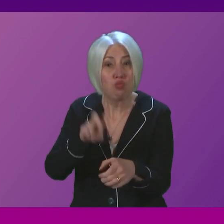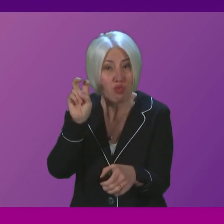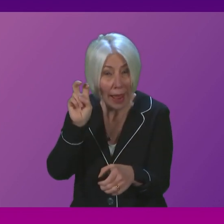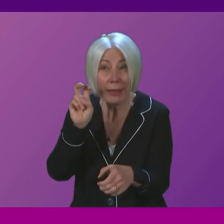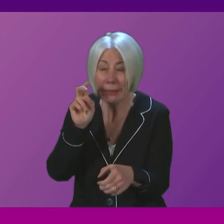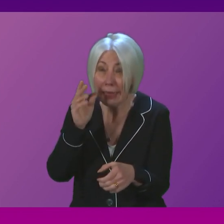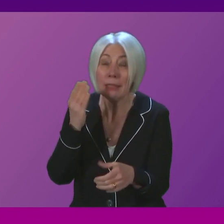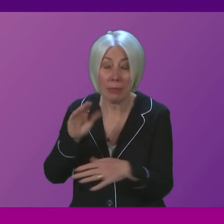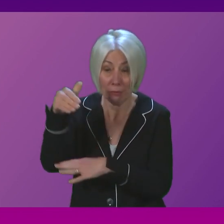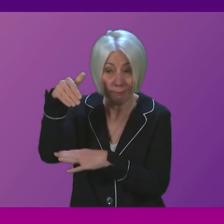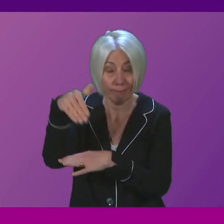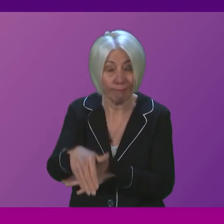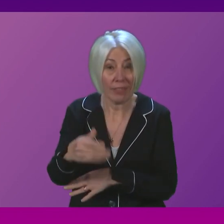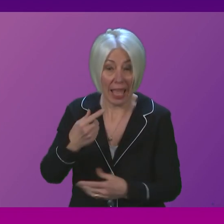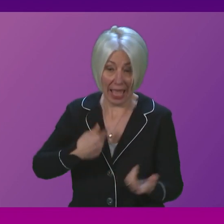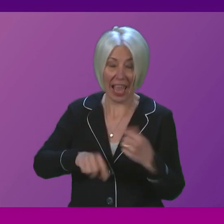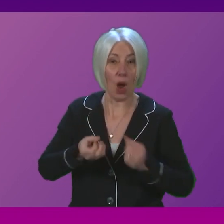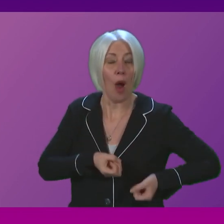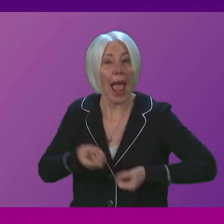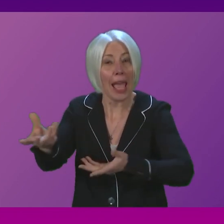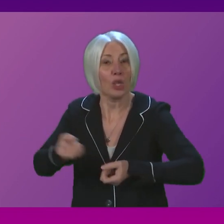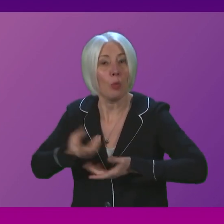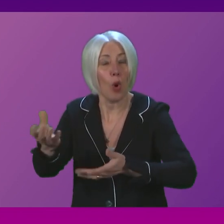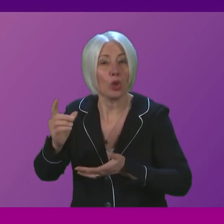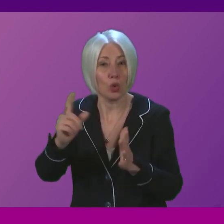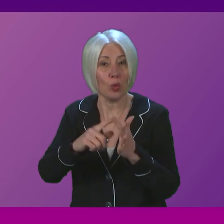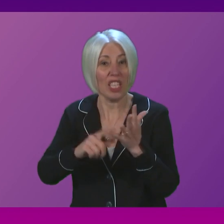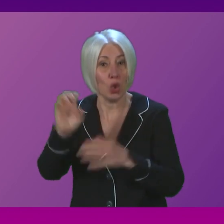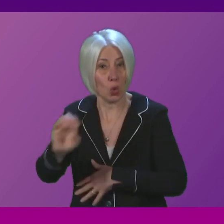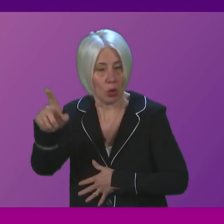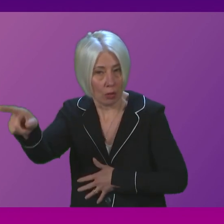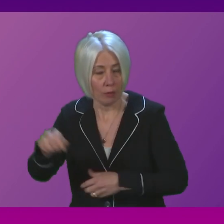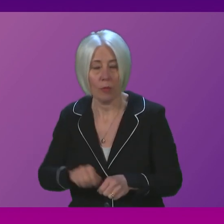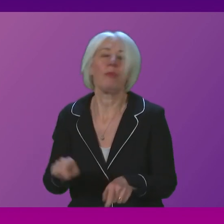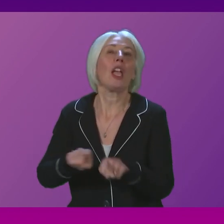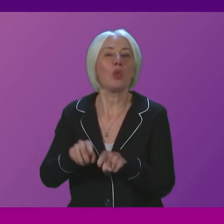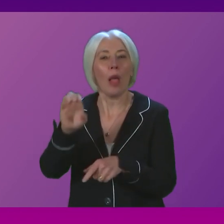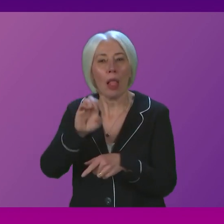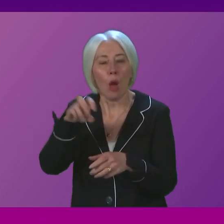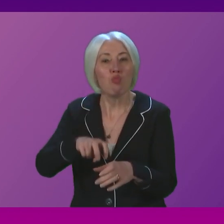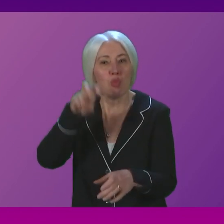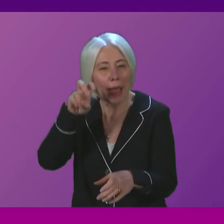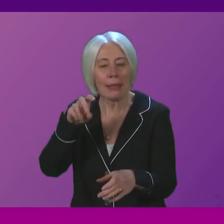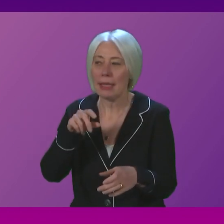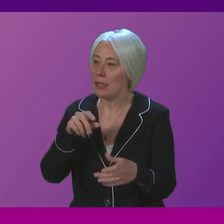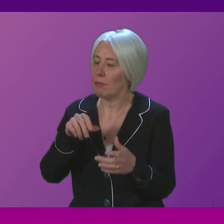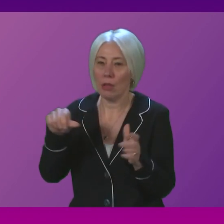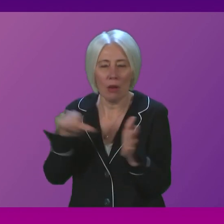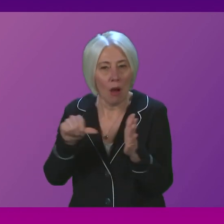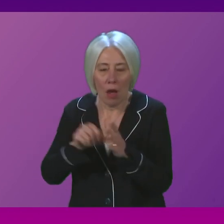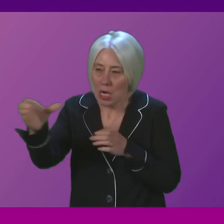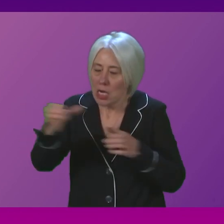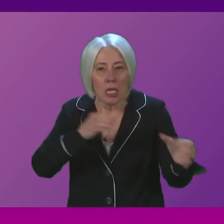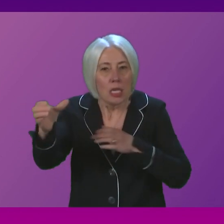caused a slump in our exports to the European Union the fact that Brexit is making it so much harder to recruit staff